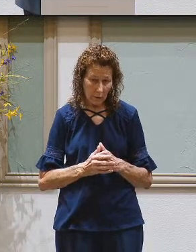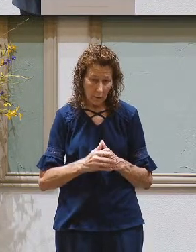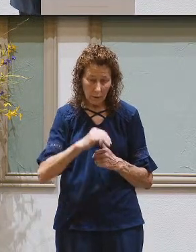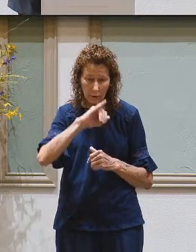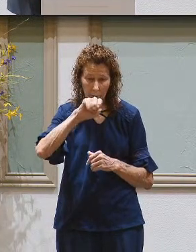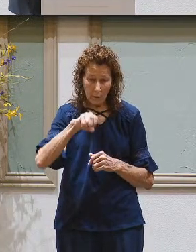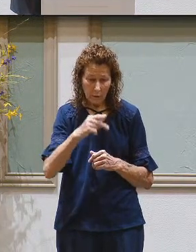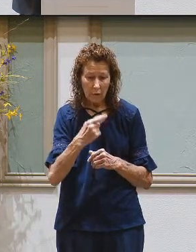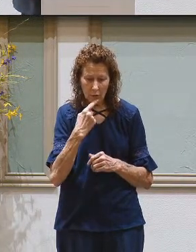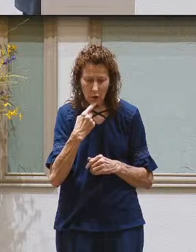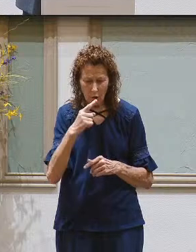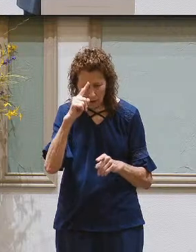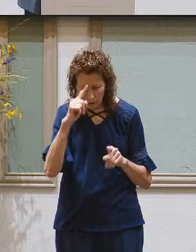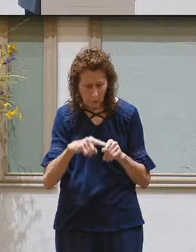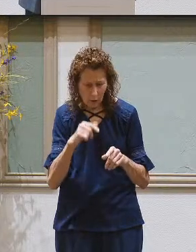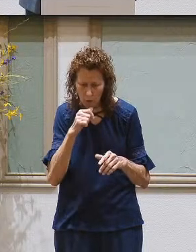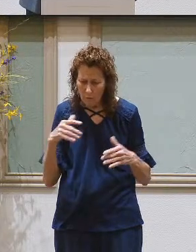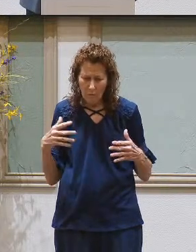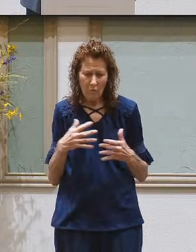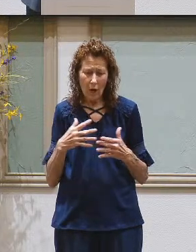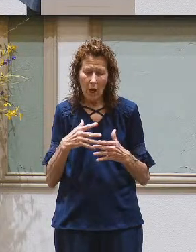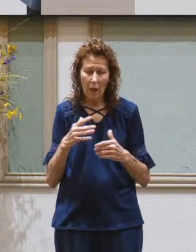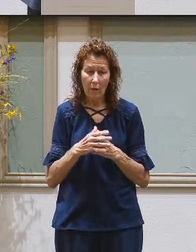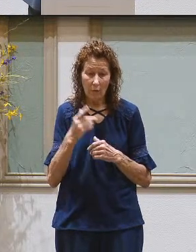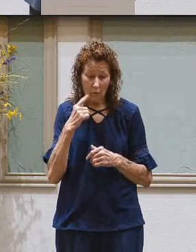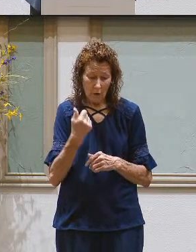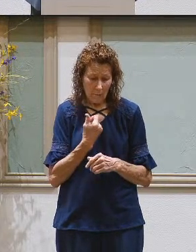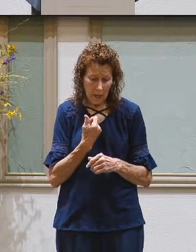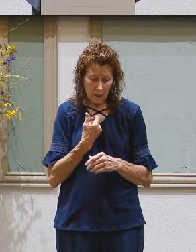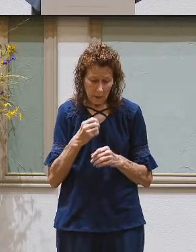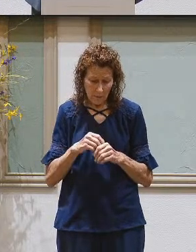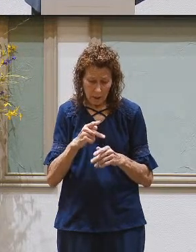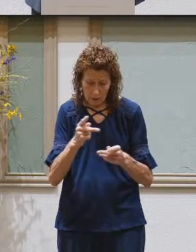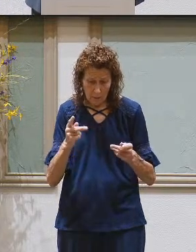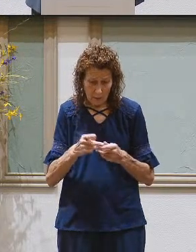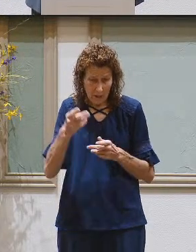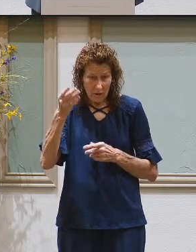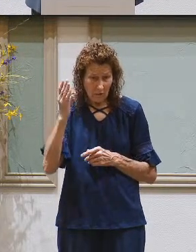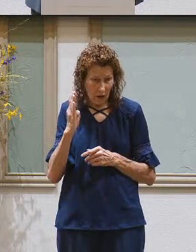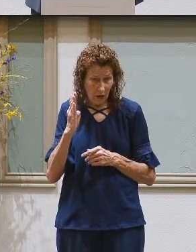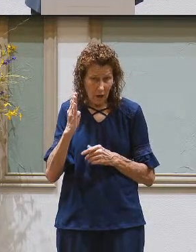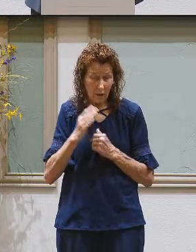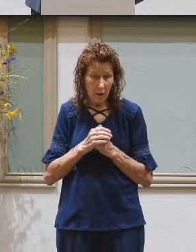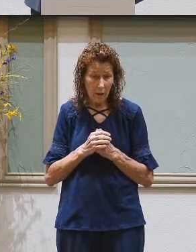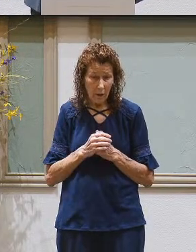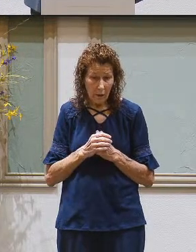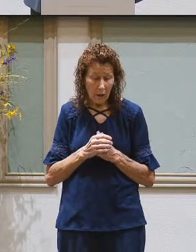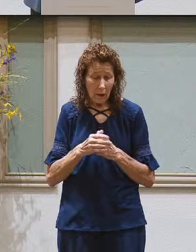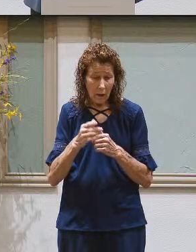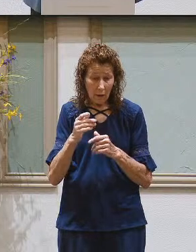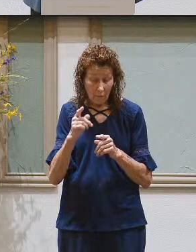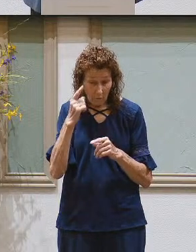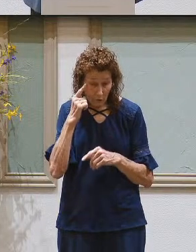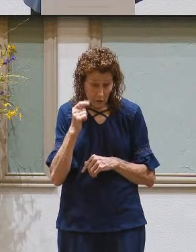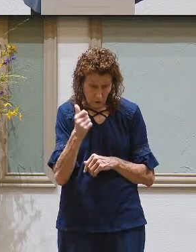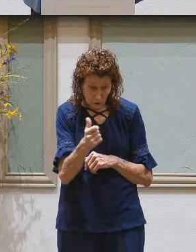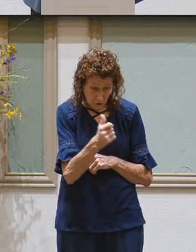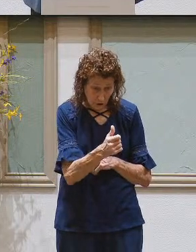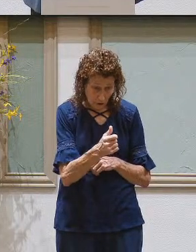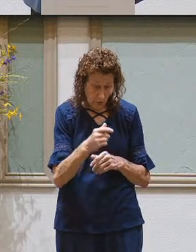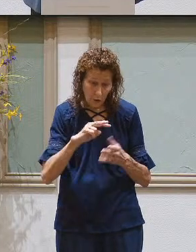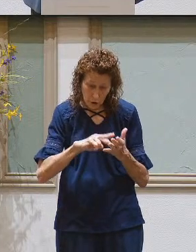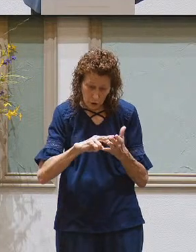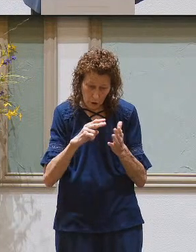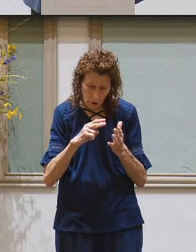Joseph said to them, do not fear for am I in the place of God? As for you, you meant